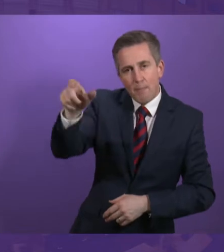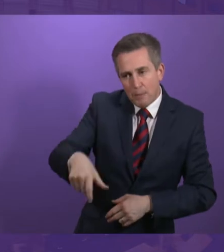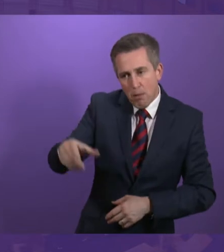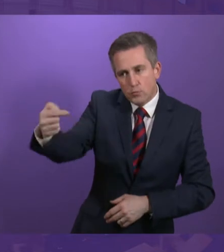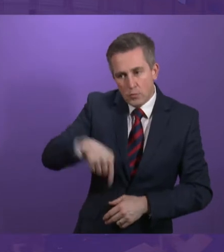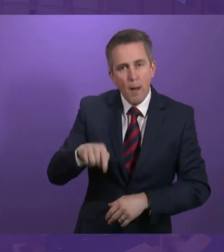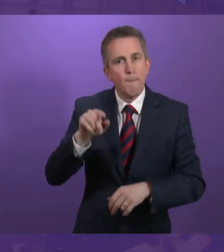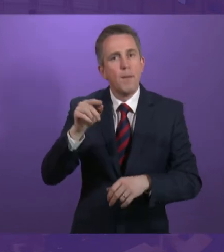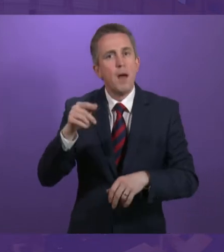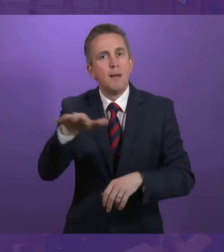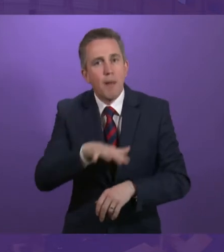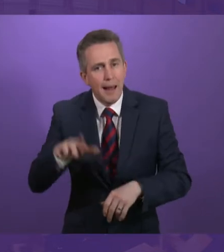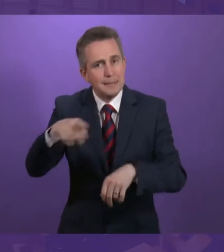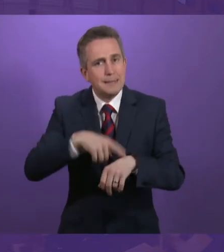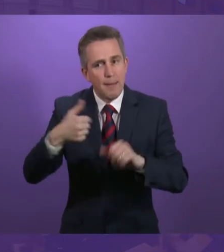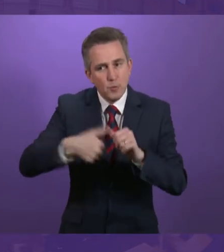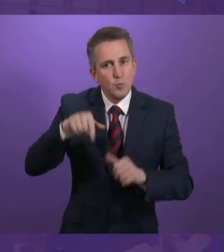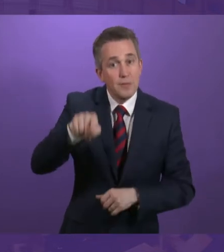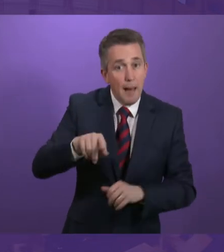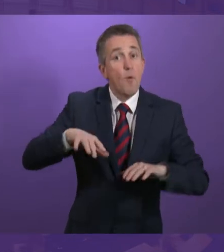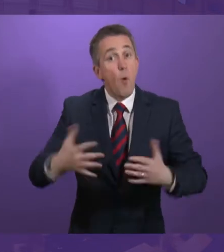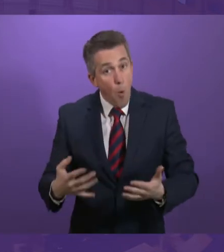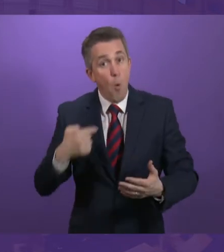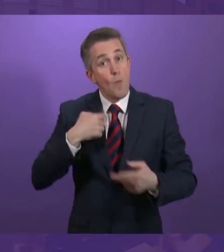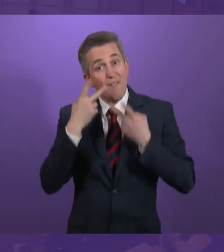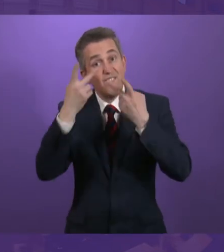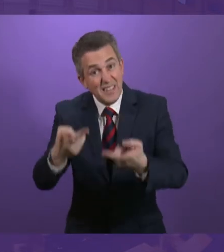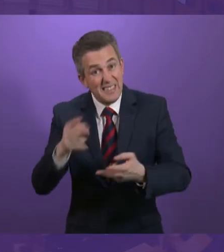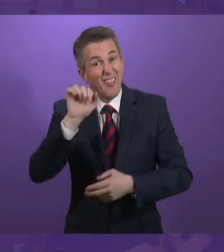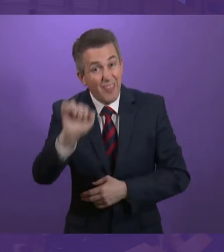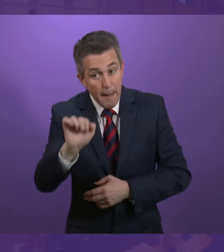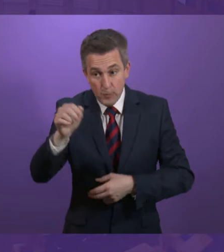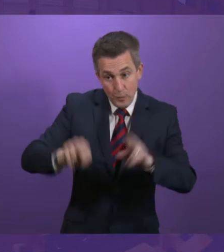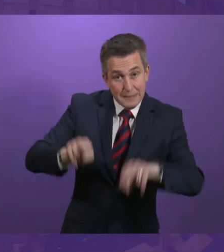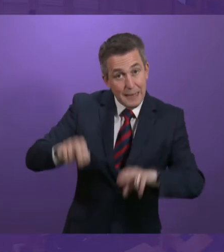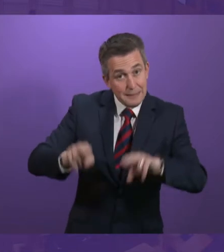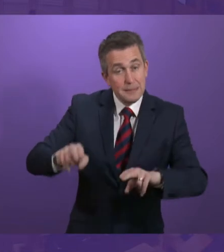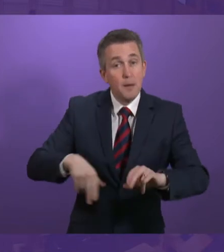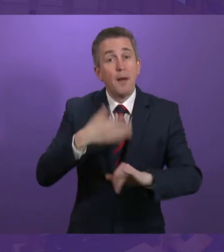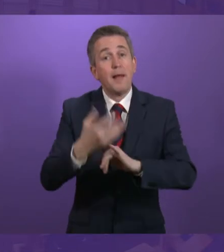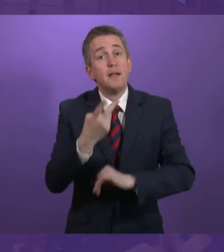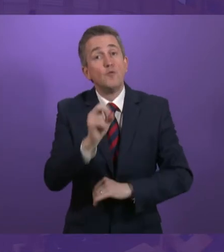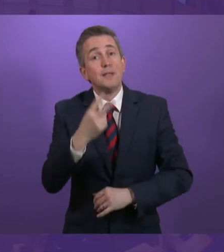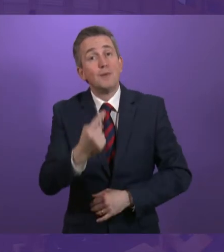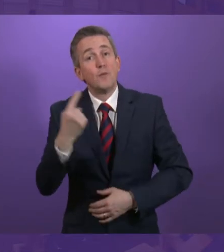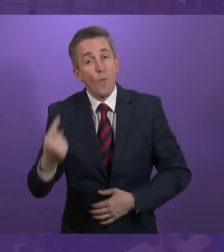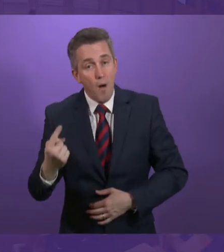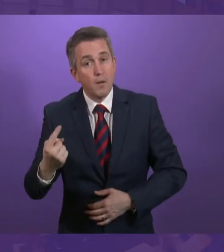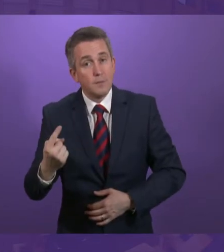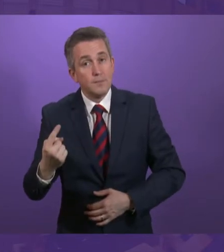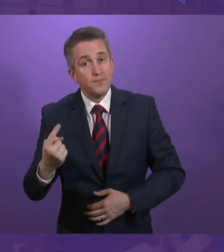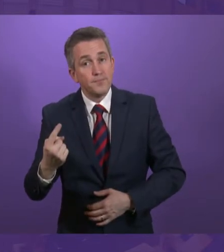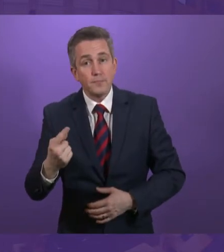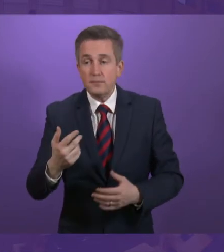place that suits them, with the assessor coming to them if required. By the end of 2021, we will also deliver new